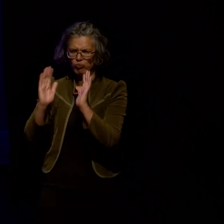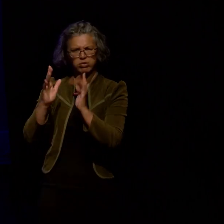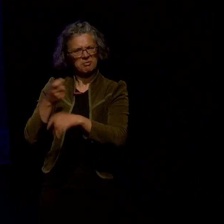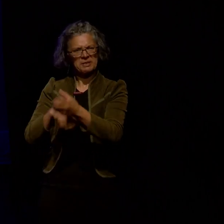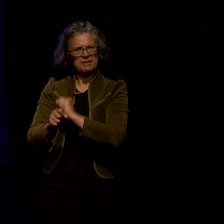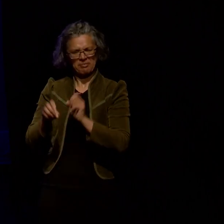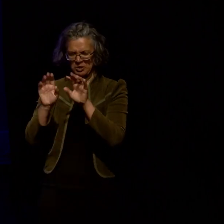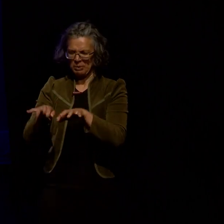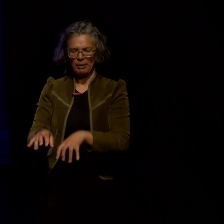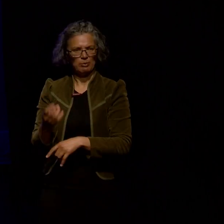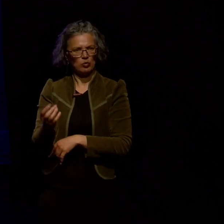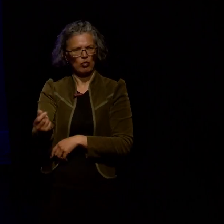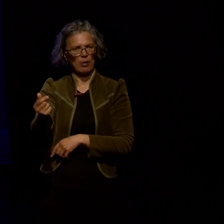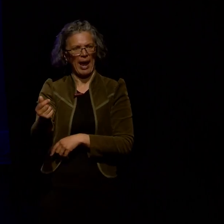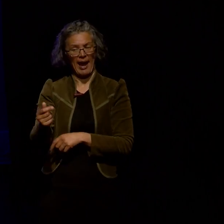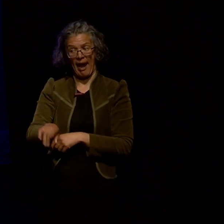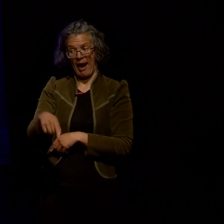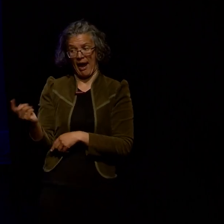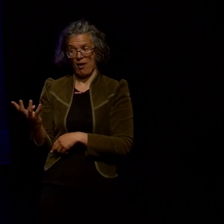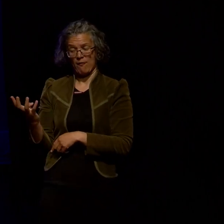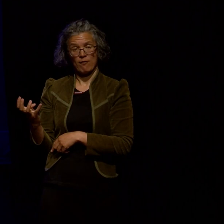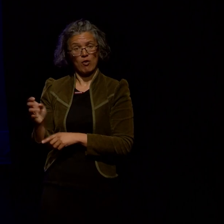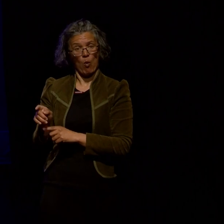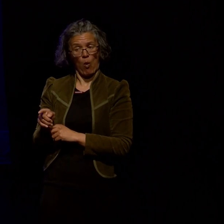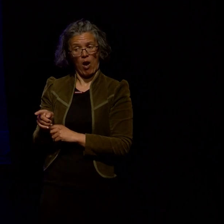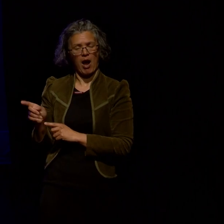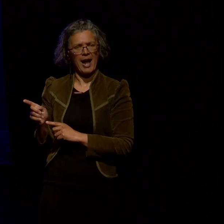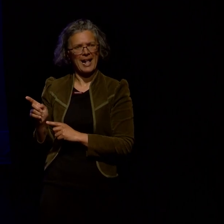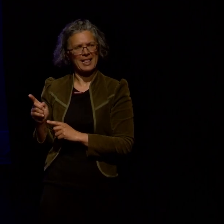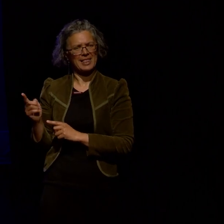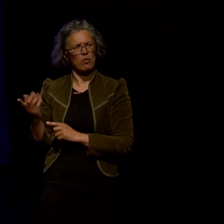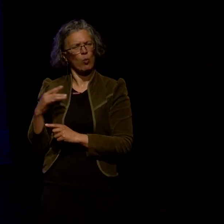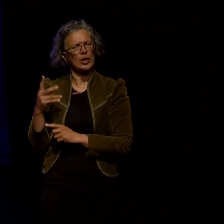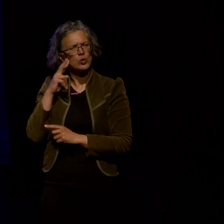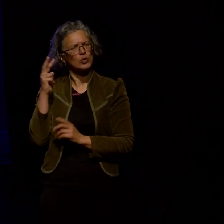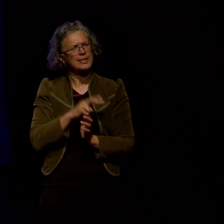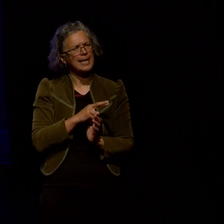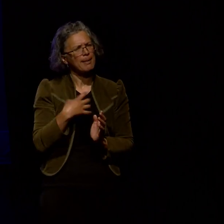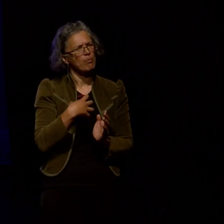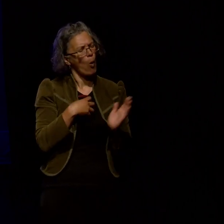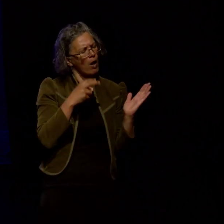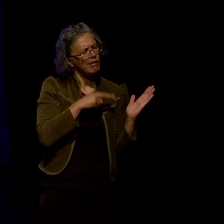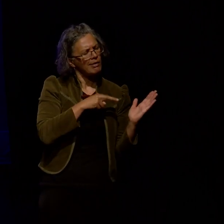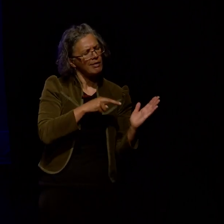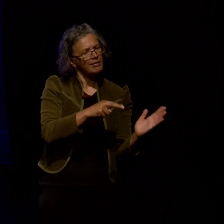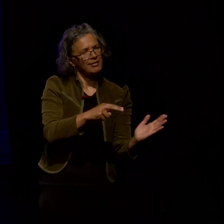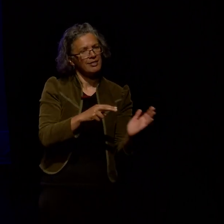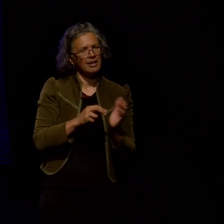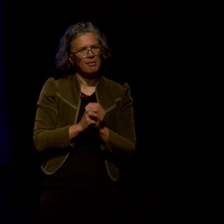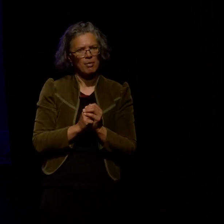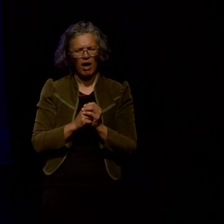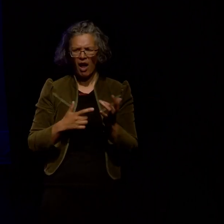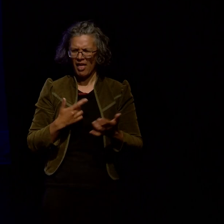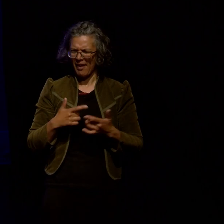the essays themselves vary wildly in both approach and in tone but somehow I think they cohere